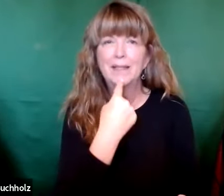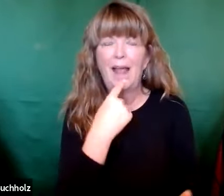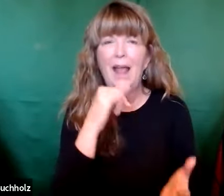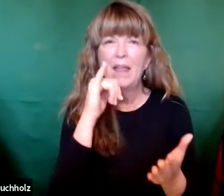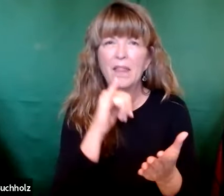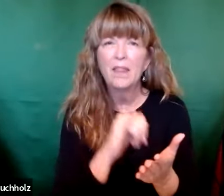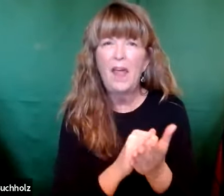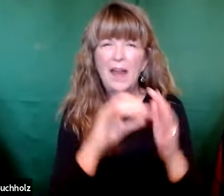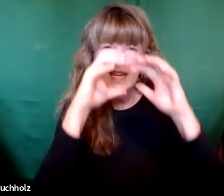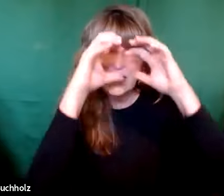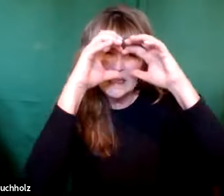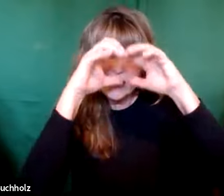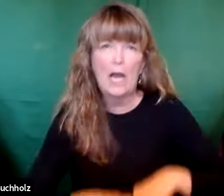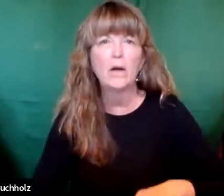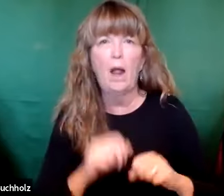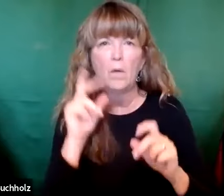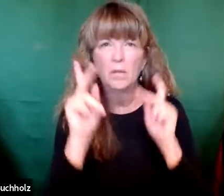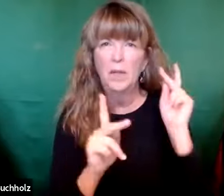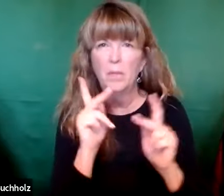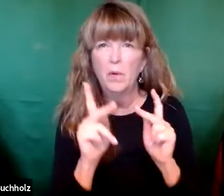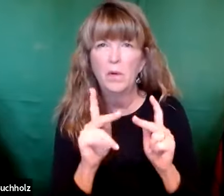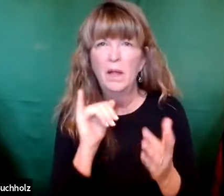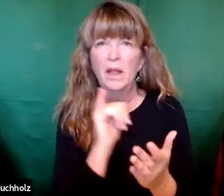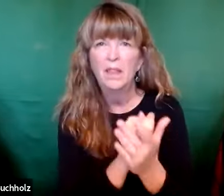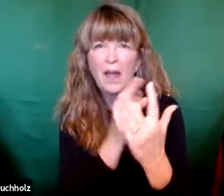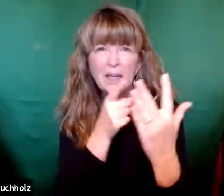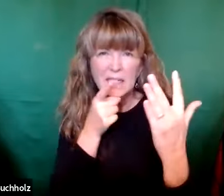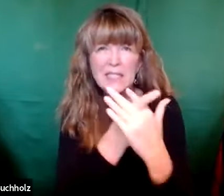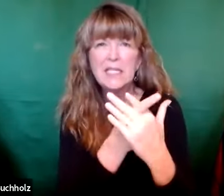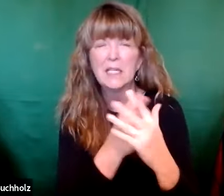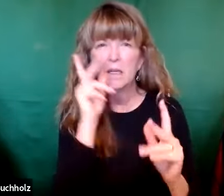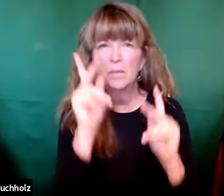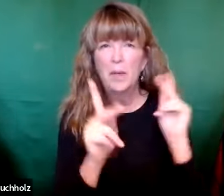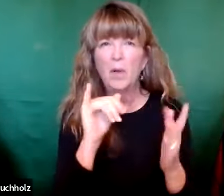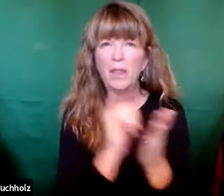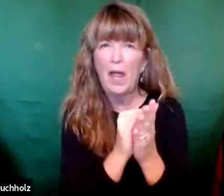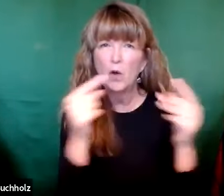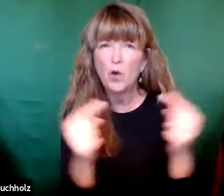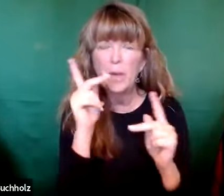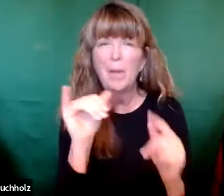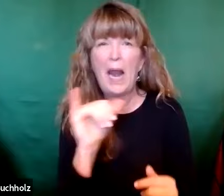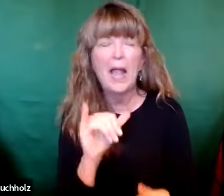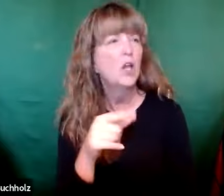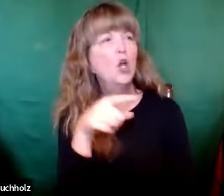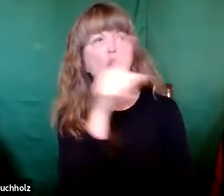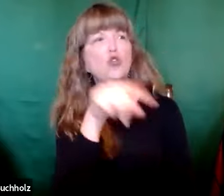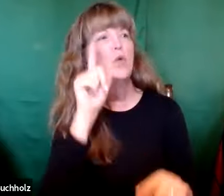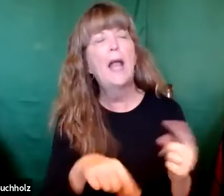things that we say that tear down other people. That insult people. That hurt